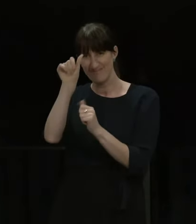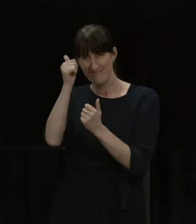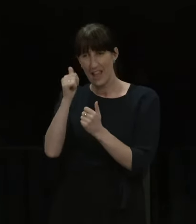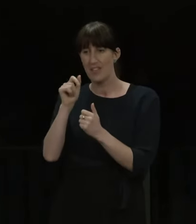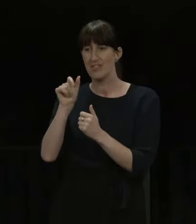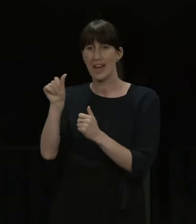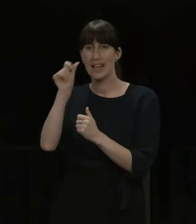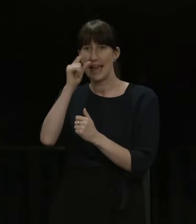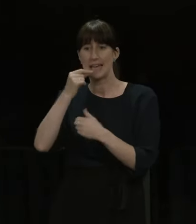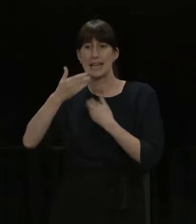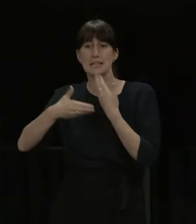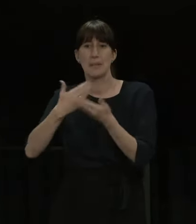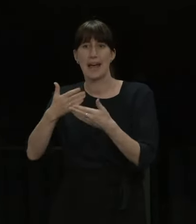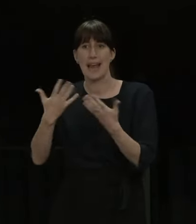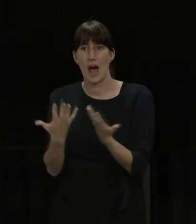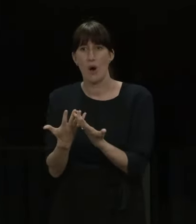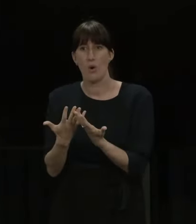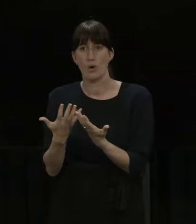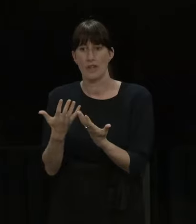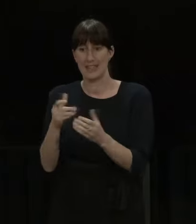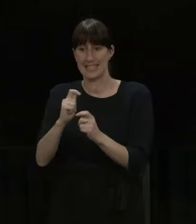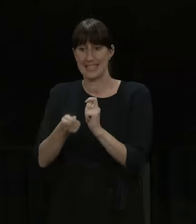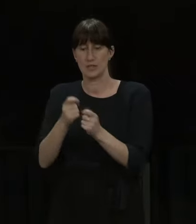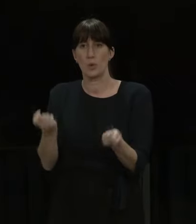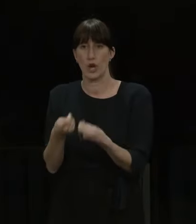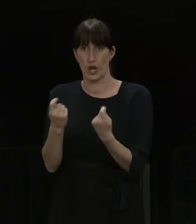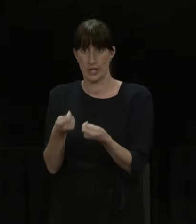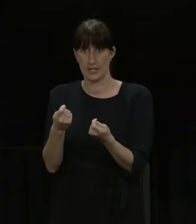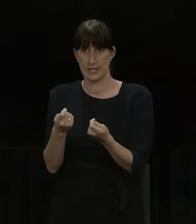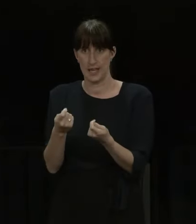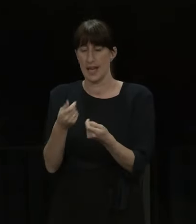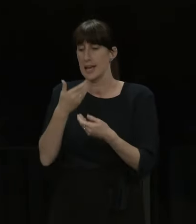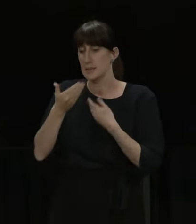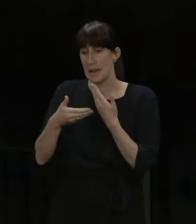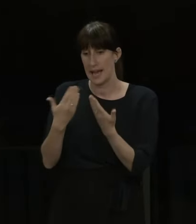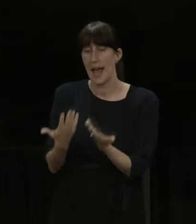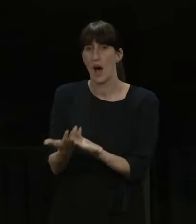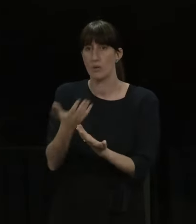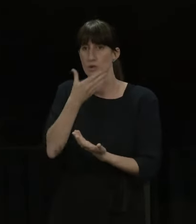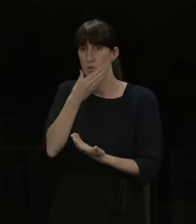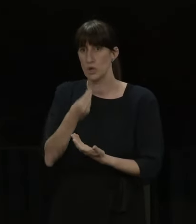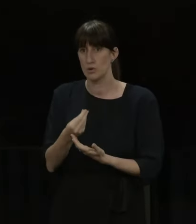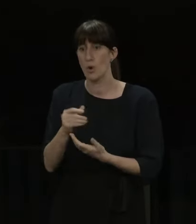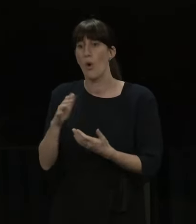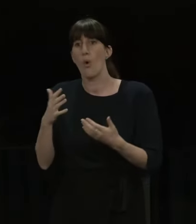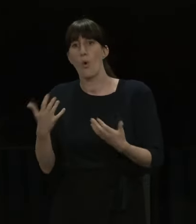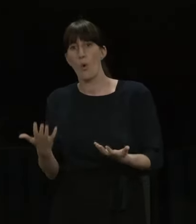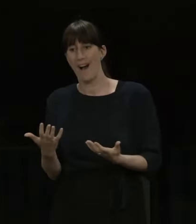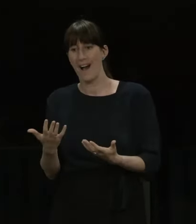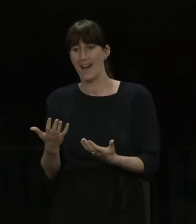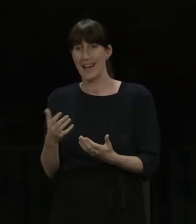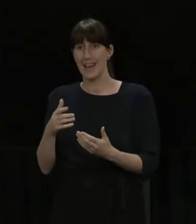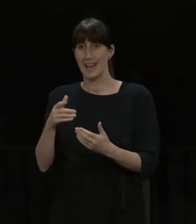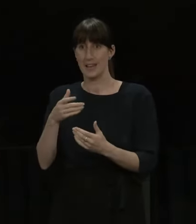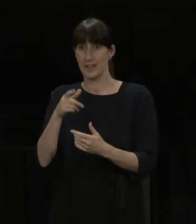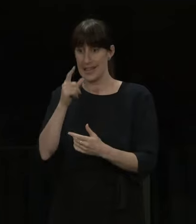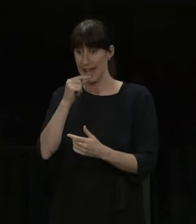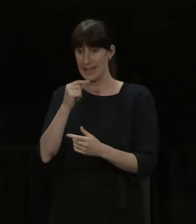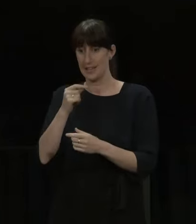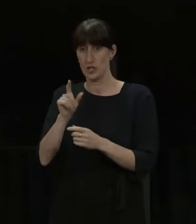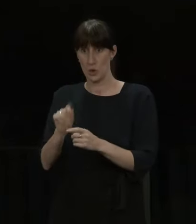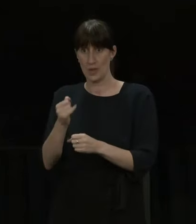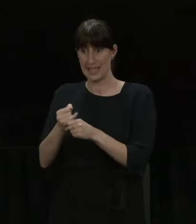the use of the test to a person who is going to use it, or they can supervise the use of the test so that we're confident that the